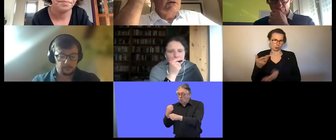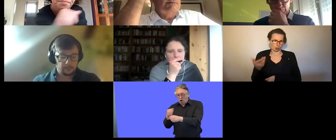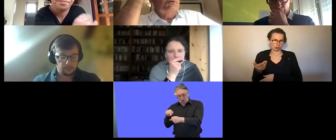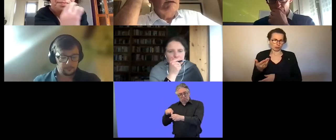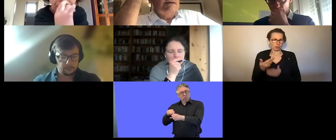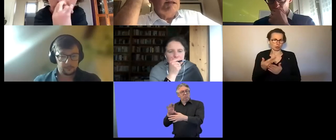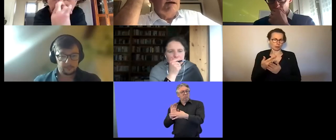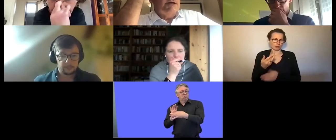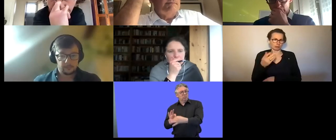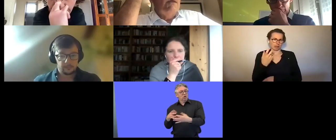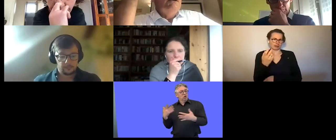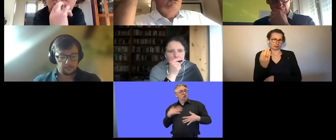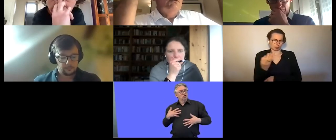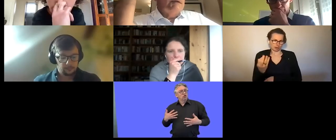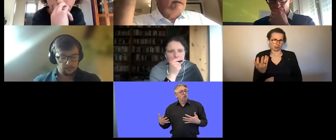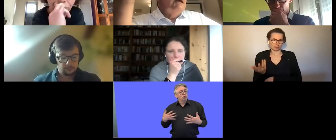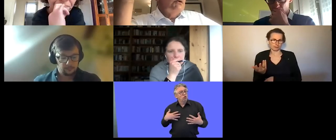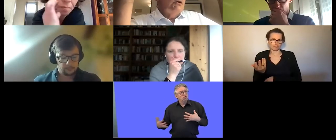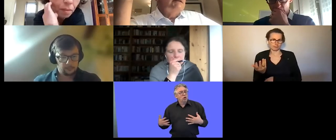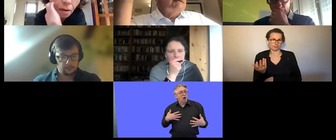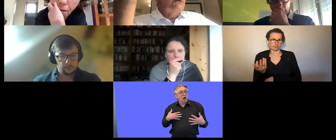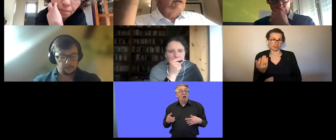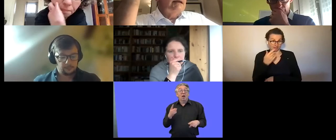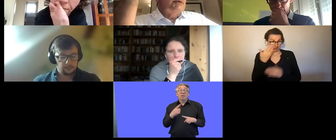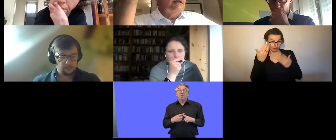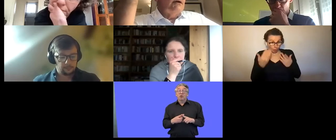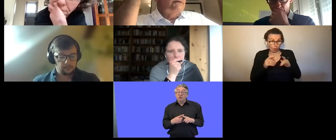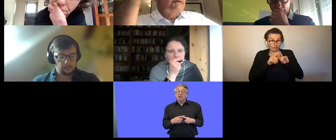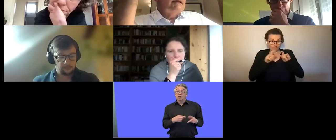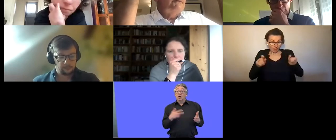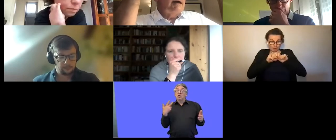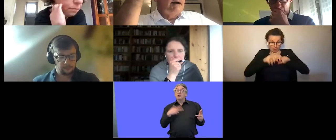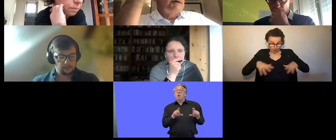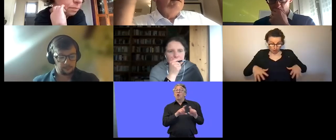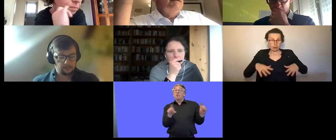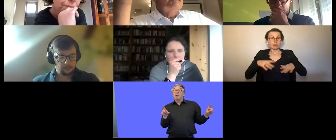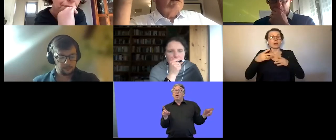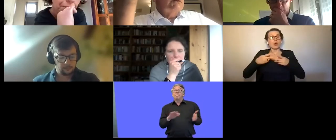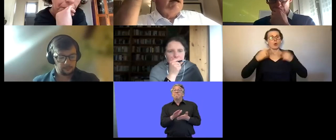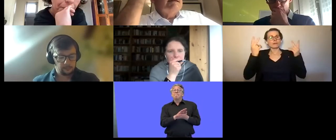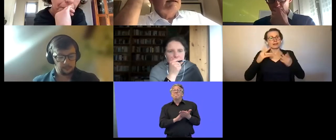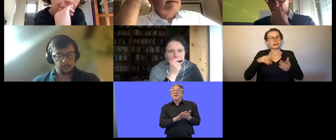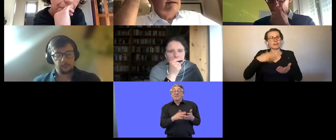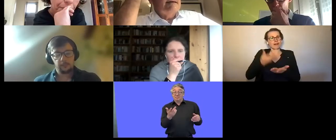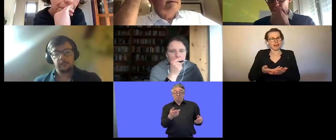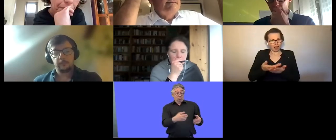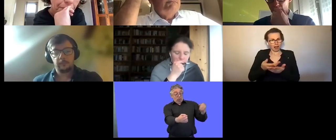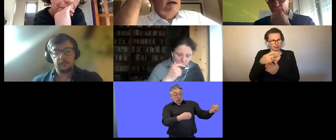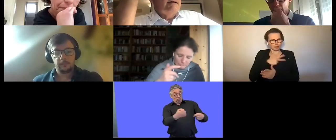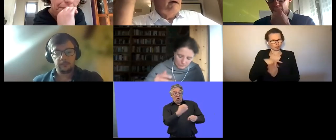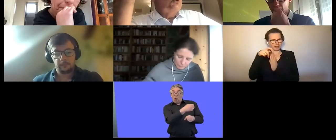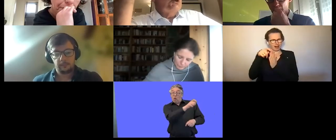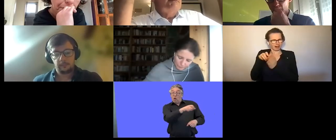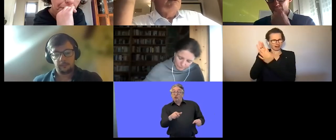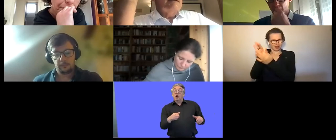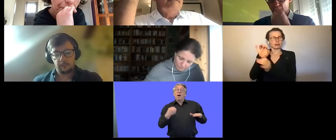or a workforce of at least 30 persons from disadvantaged groups and in such a case such